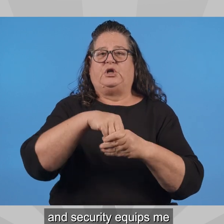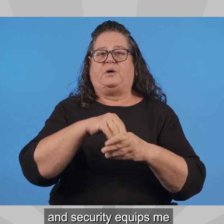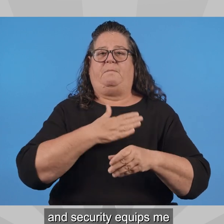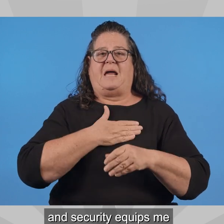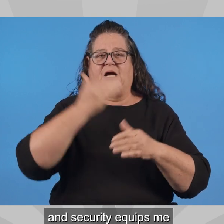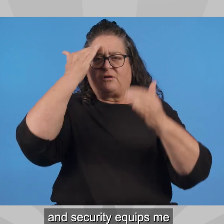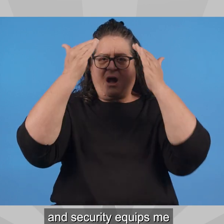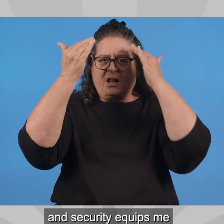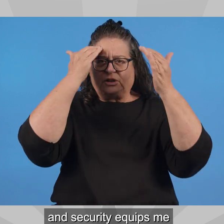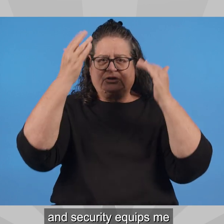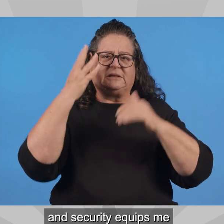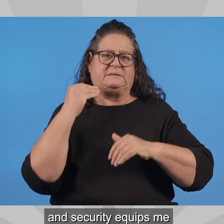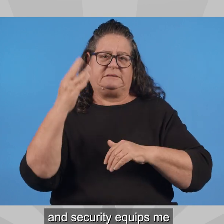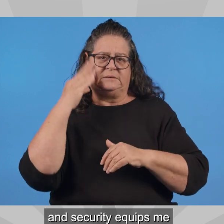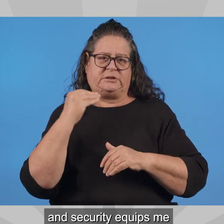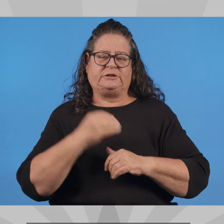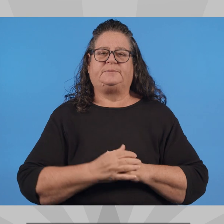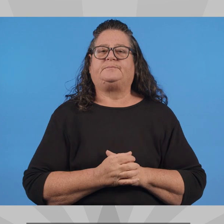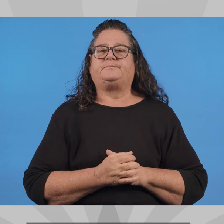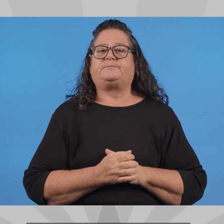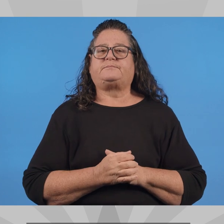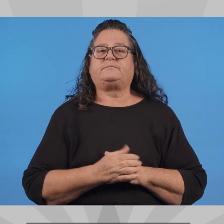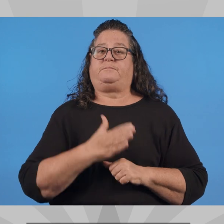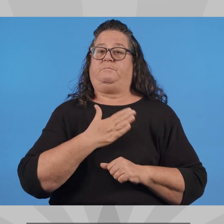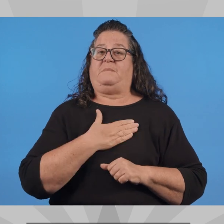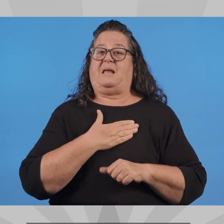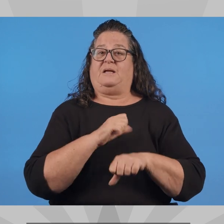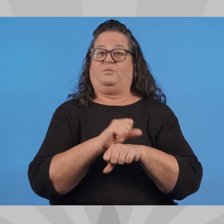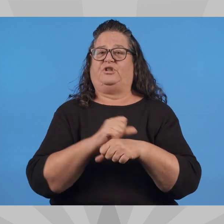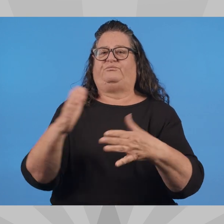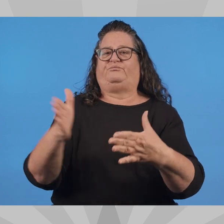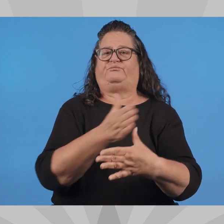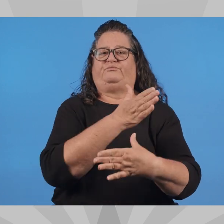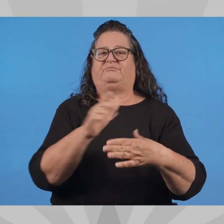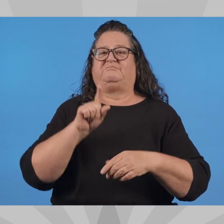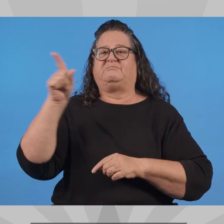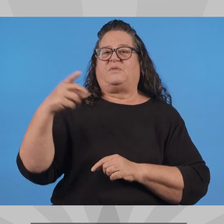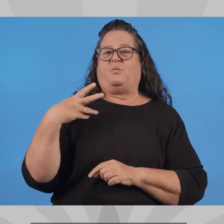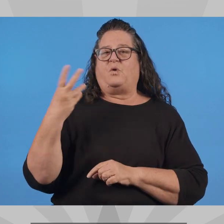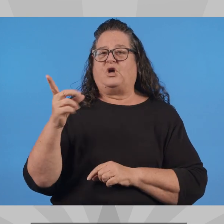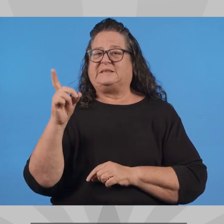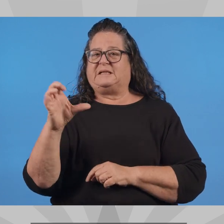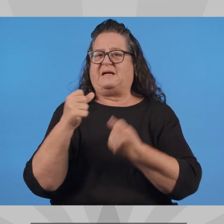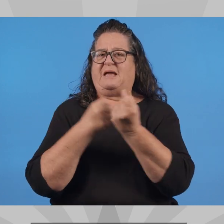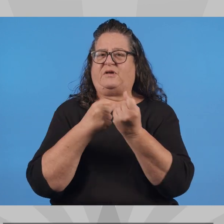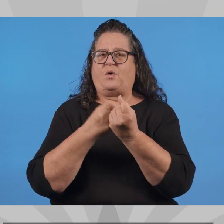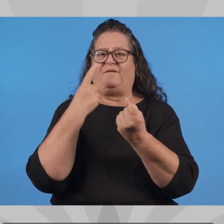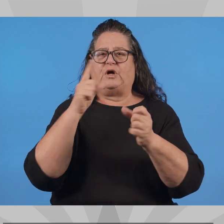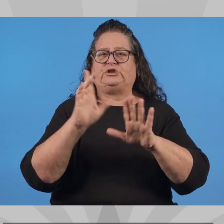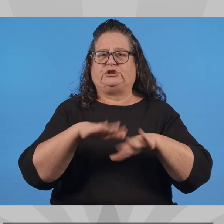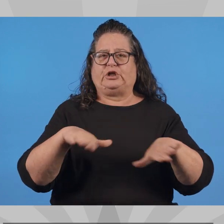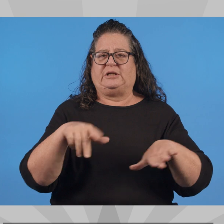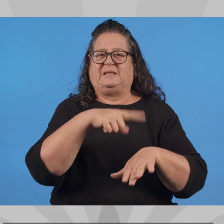equips me with a vast reservoir of knowledge and experience. From advocating for children